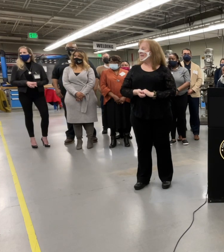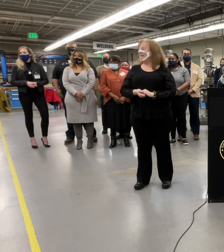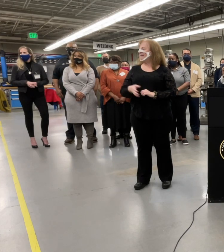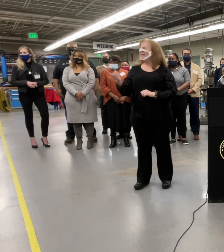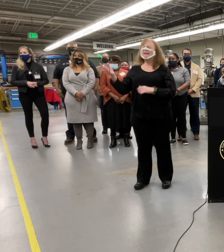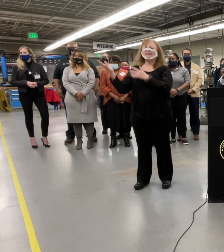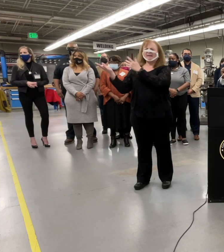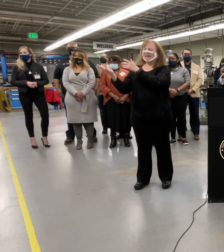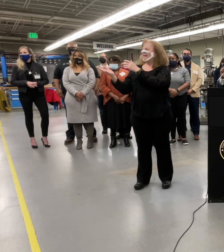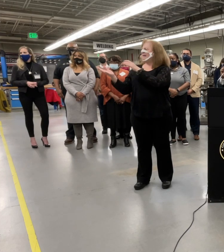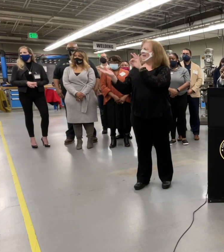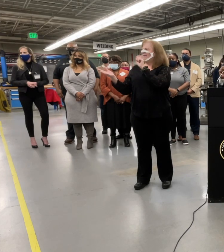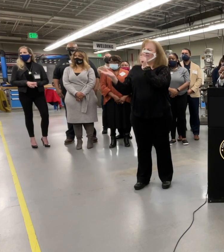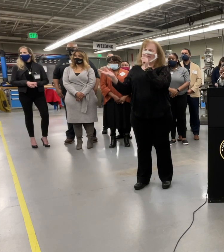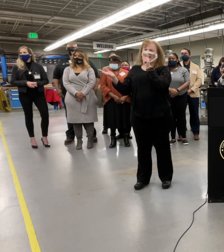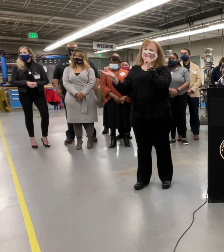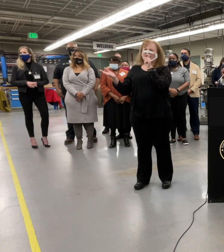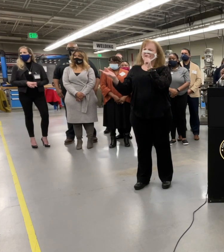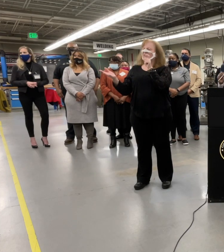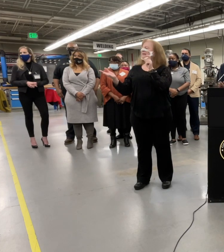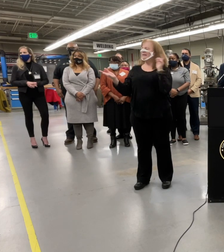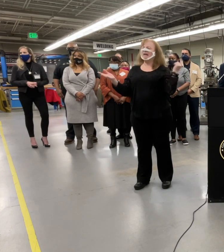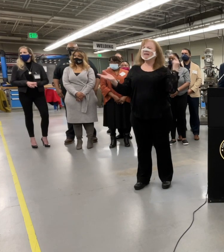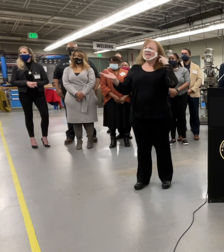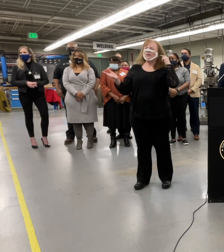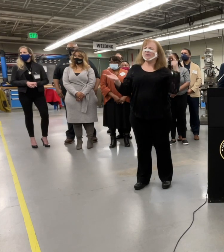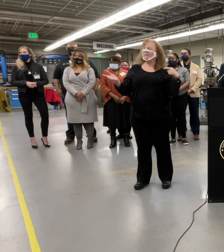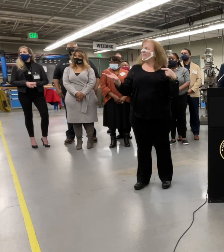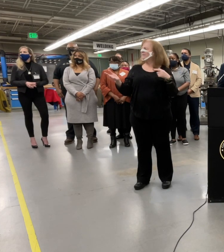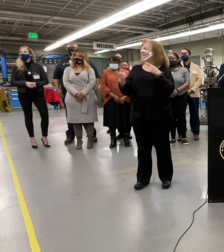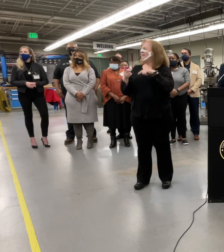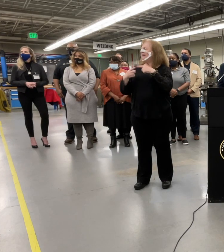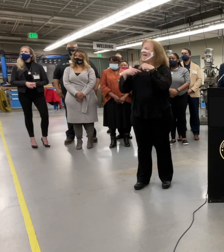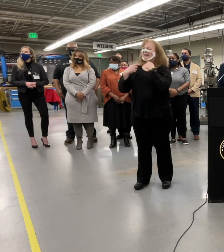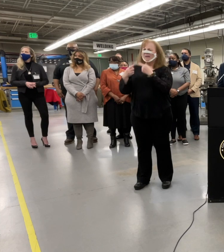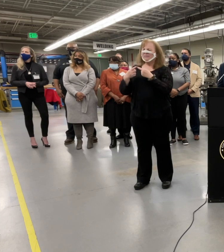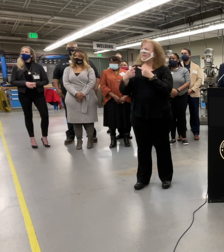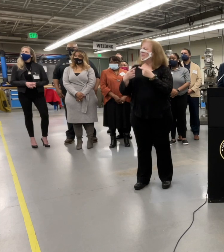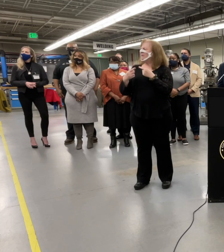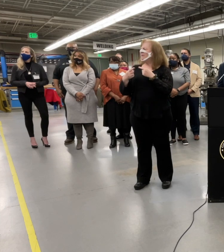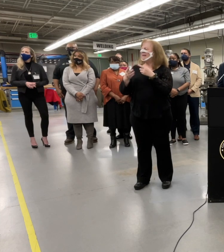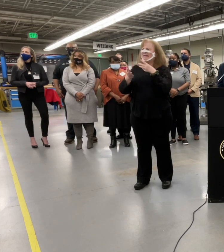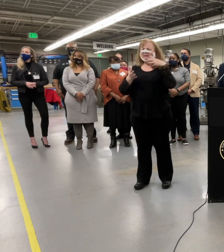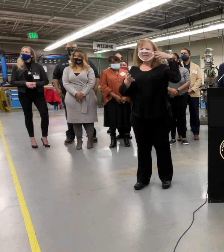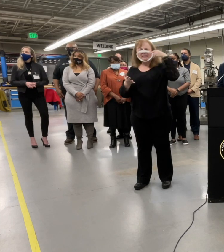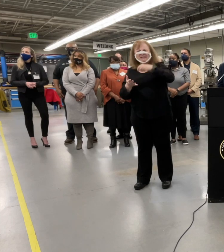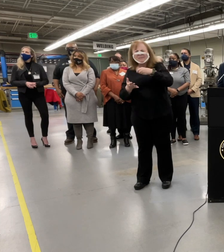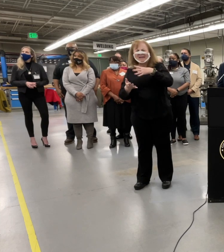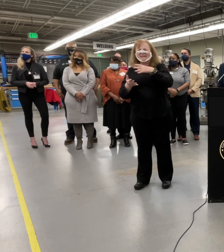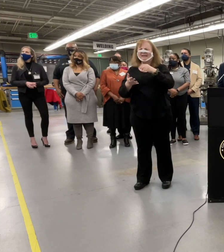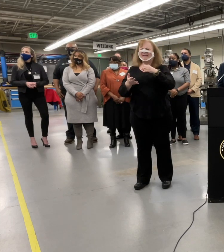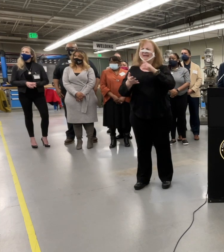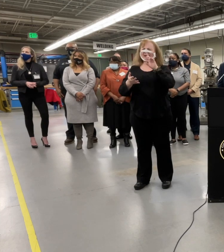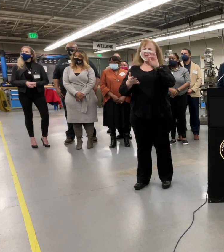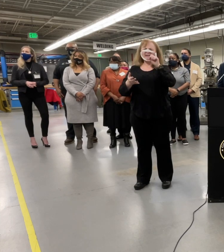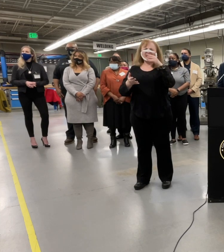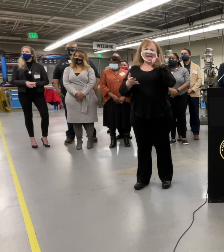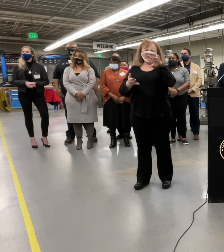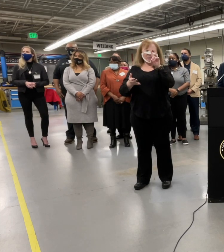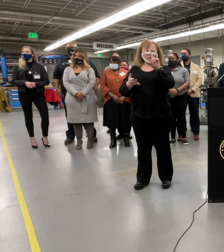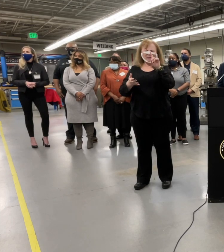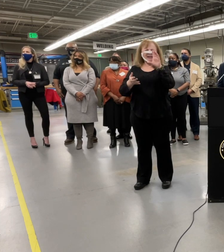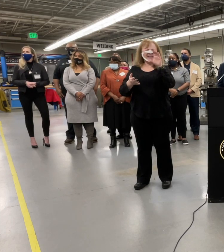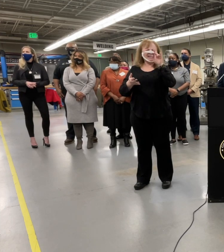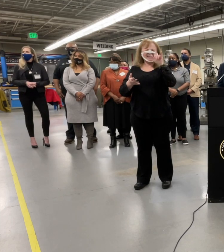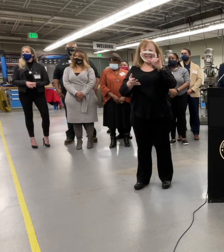When it comes to the ARPA spending and the dashboard, the city's dashboard